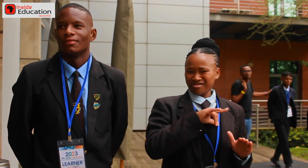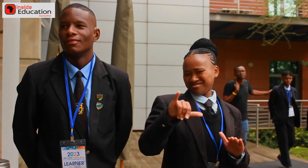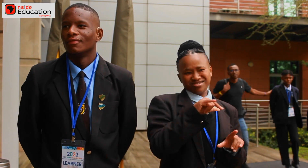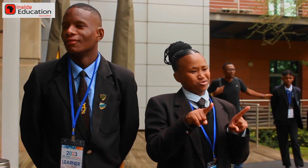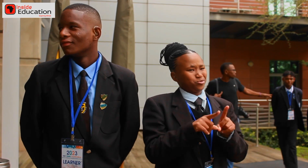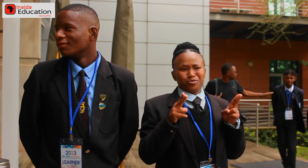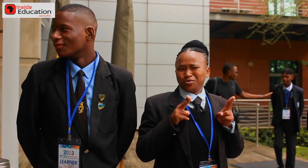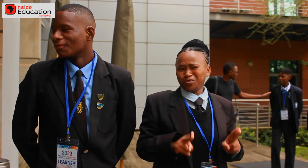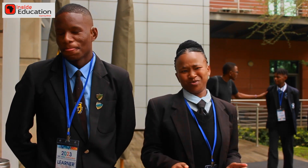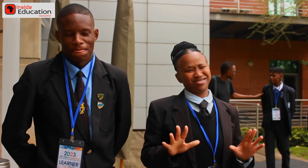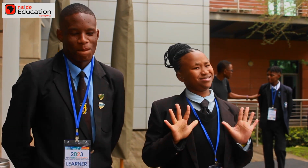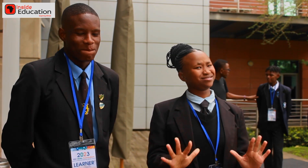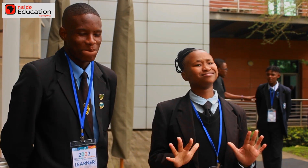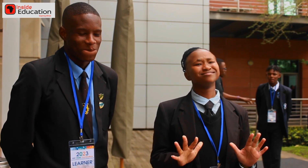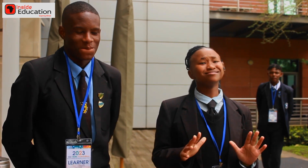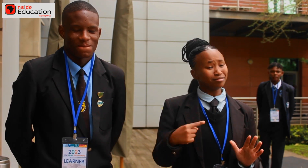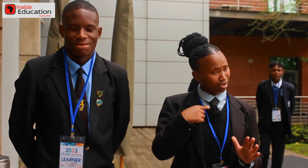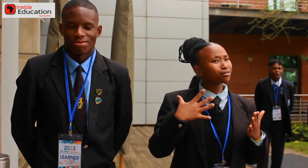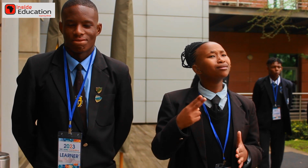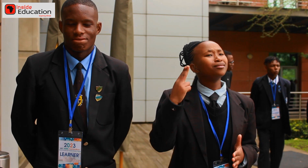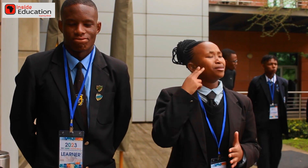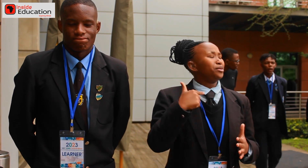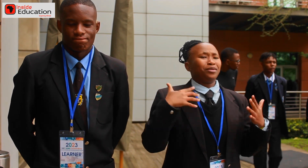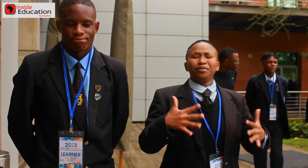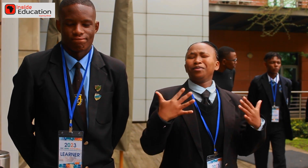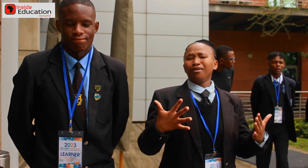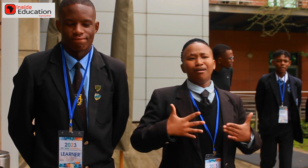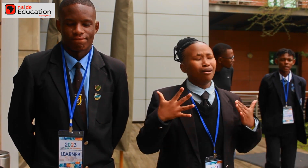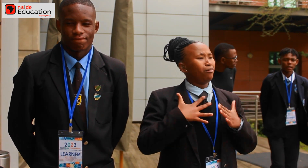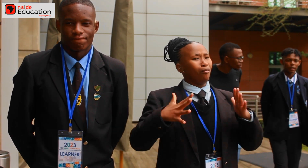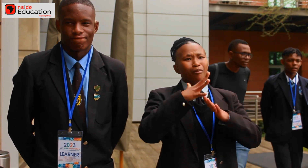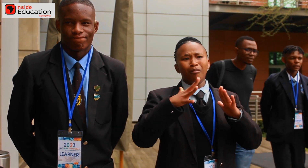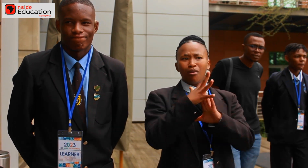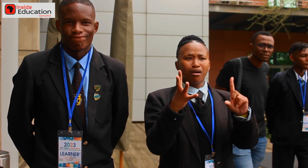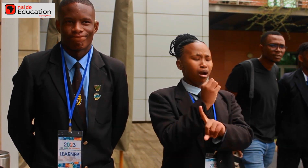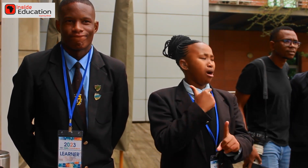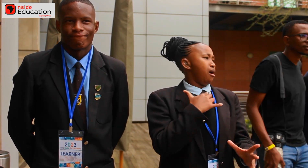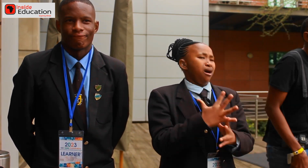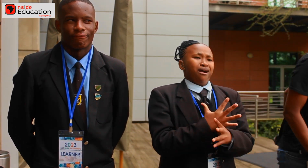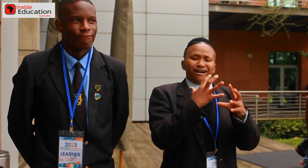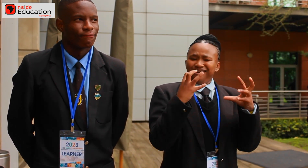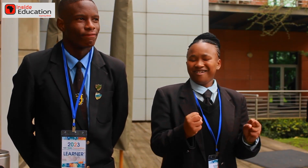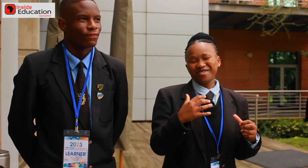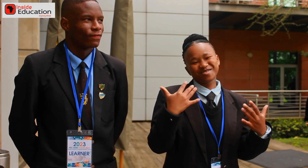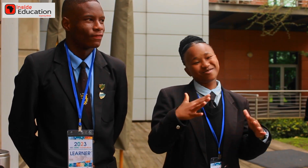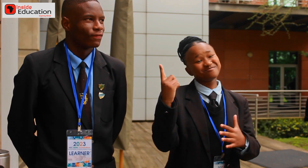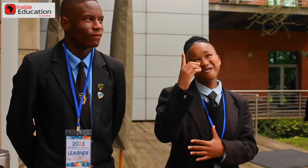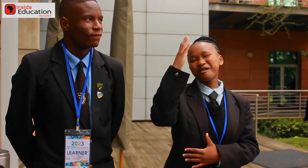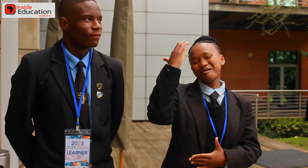And, you know, people look down on us, but we are really the same like any other child or learner. We